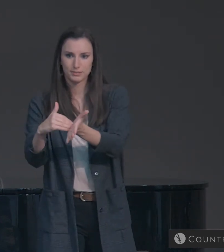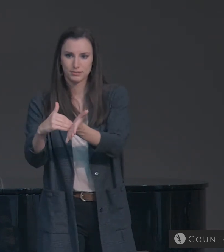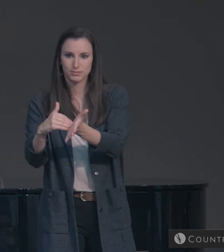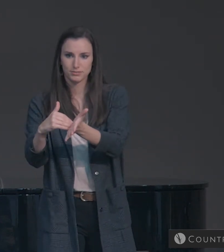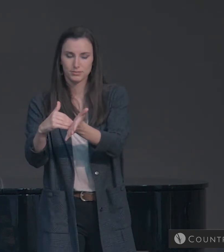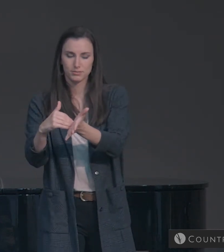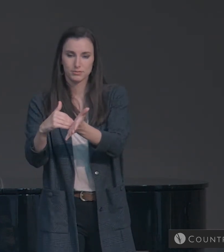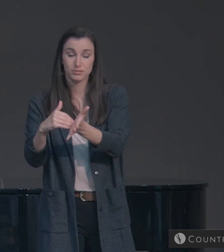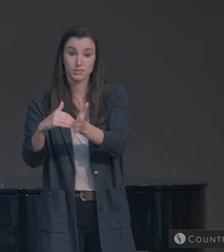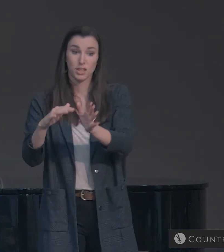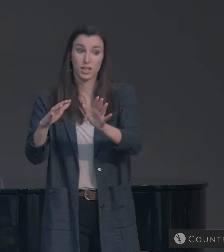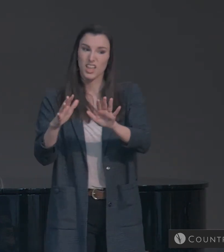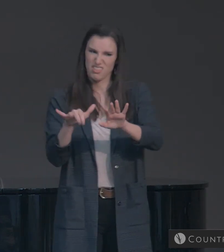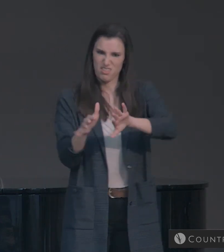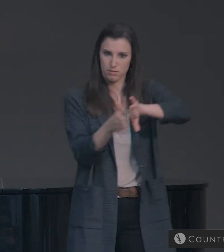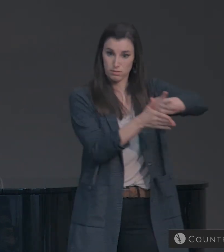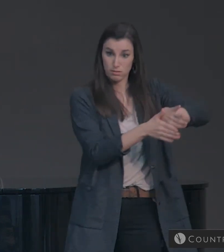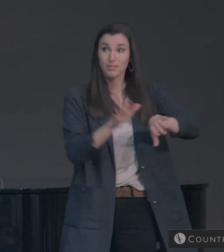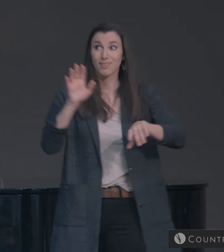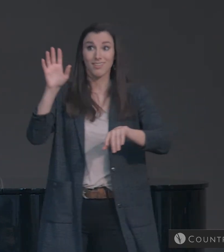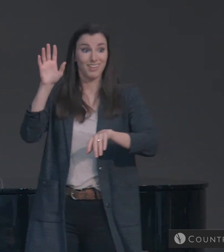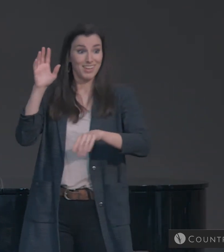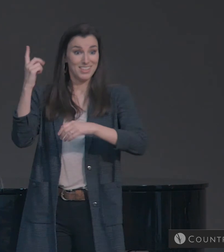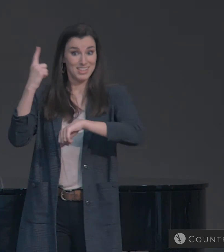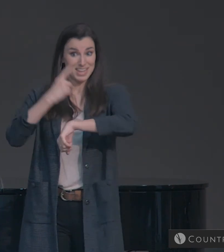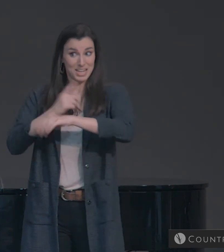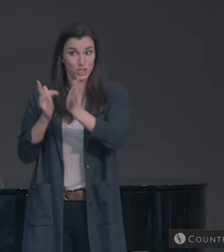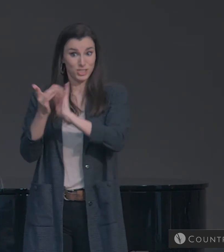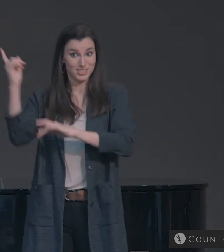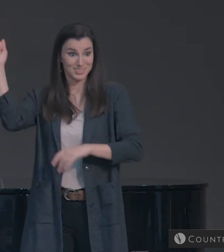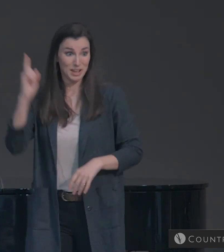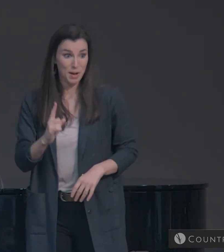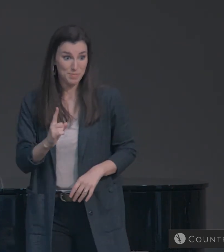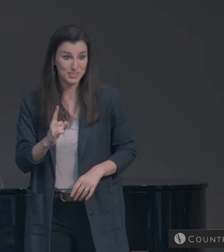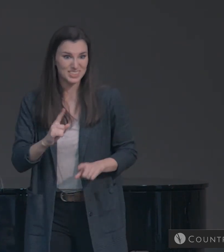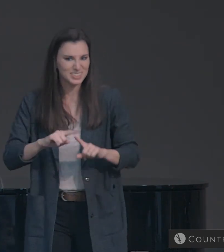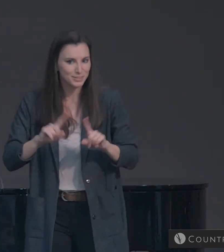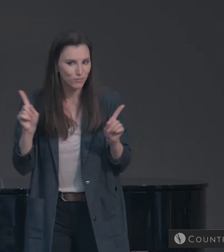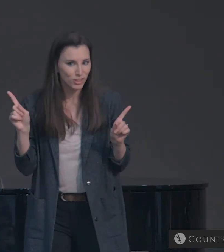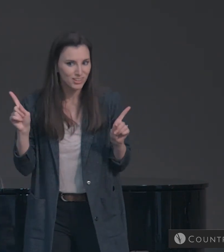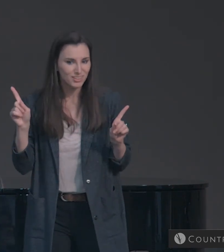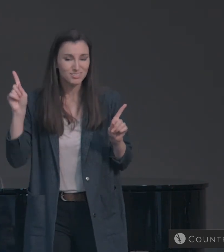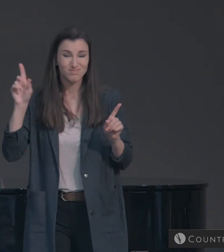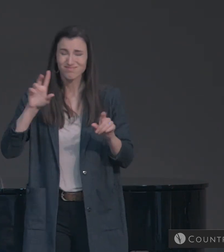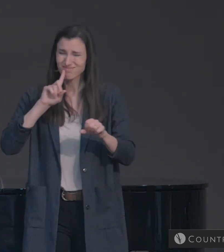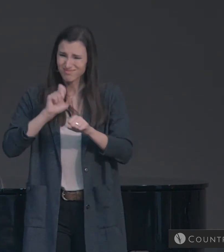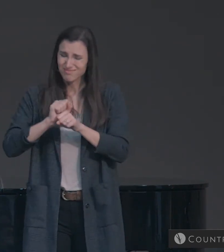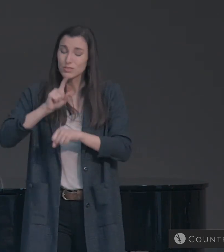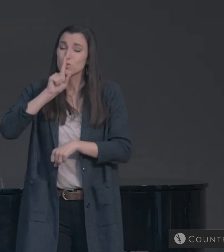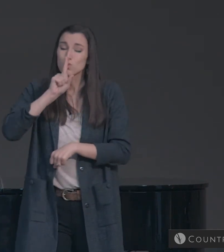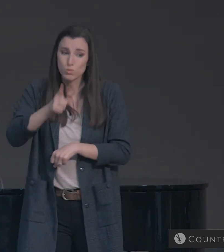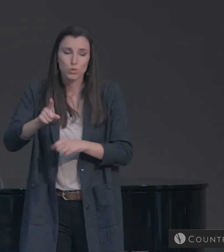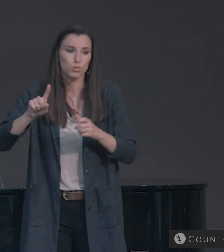The day of the Lord, however, will bring about a true starting over.